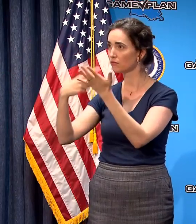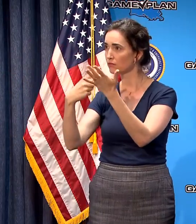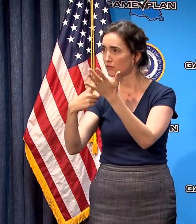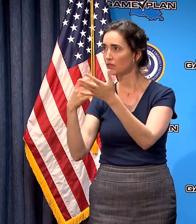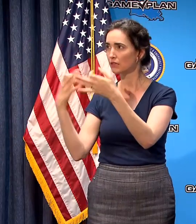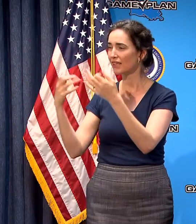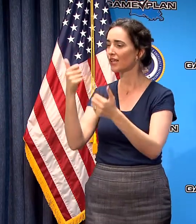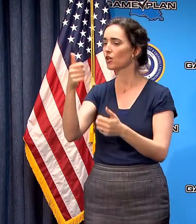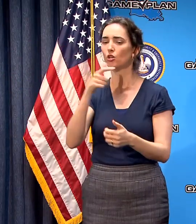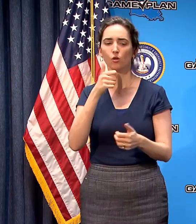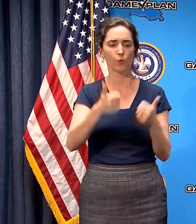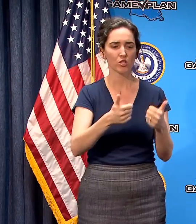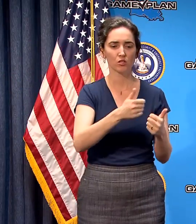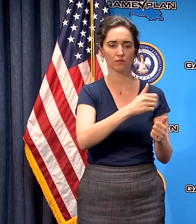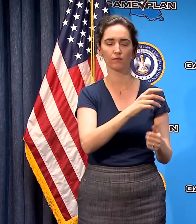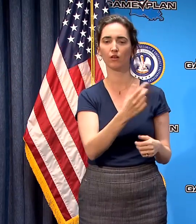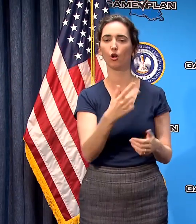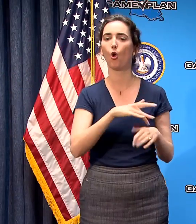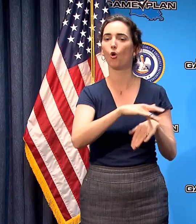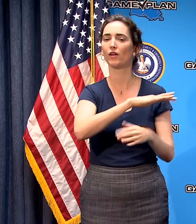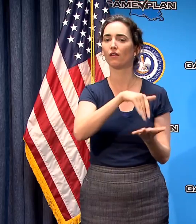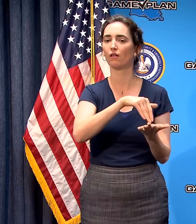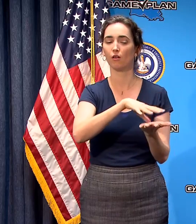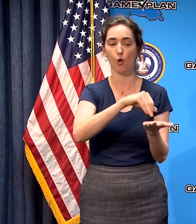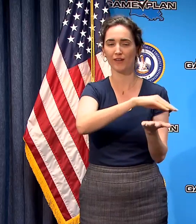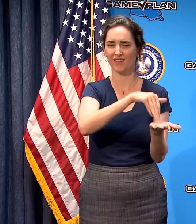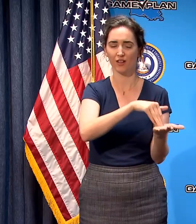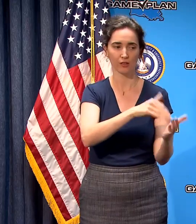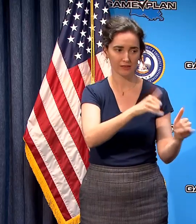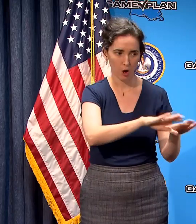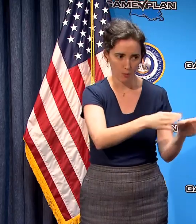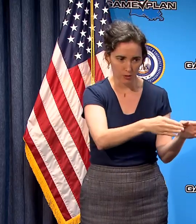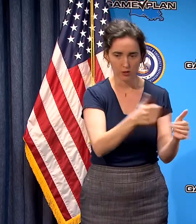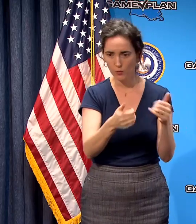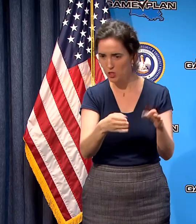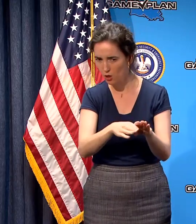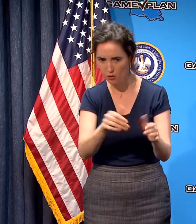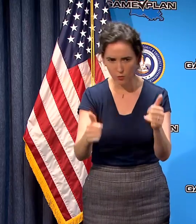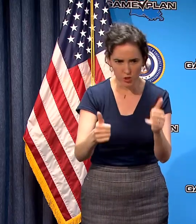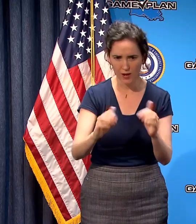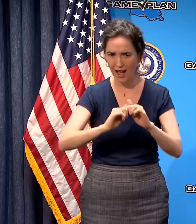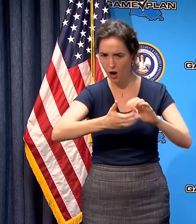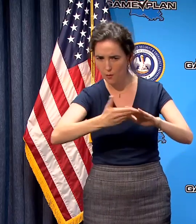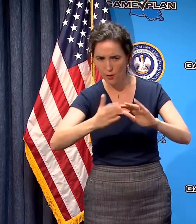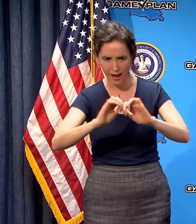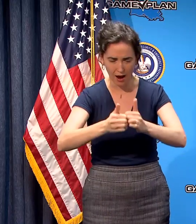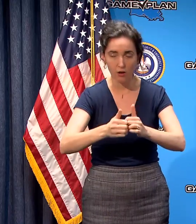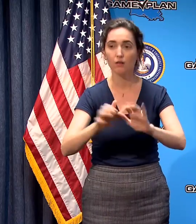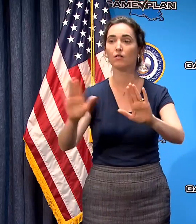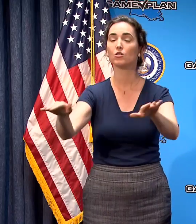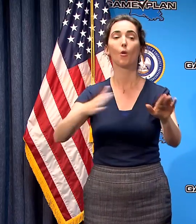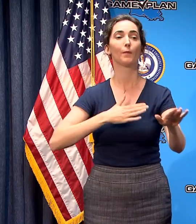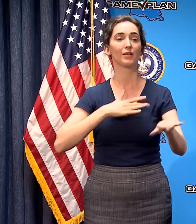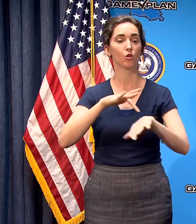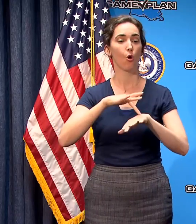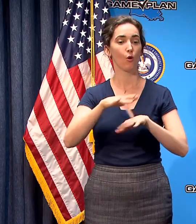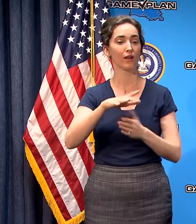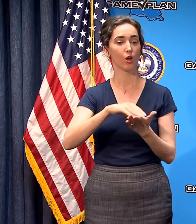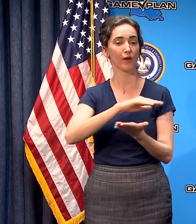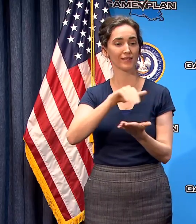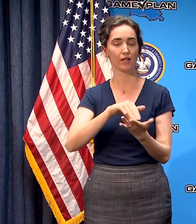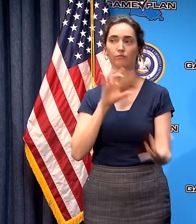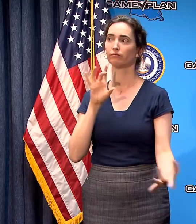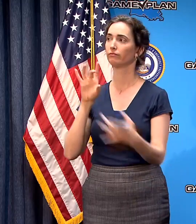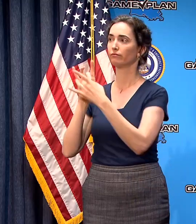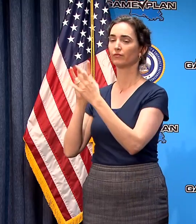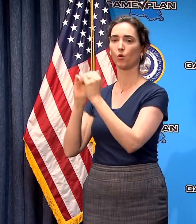learning centers should stay open and how they should operate and so we're asking the early learning centers to plug into the Departments of Health and